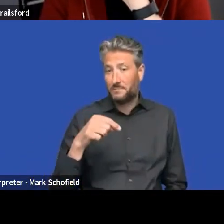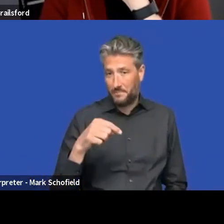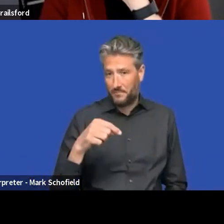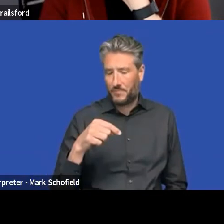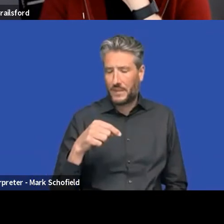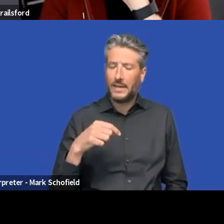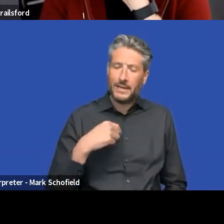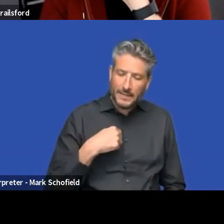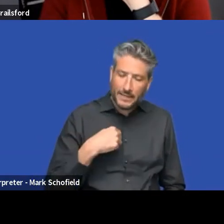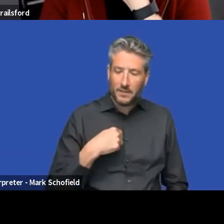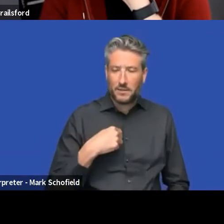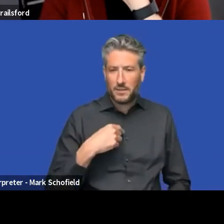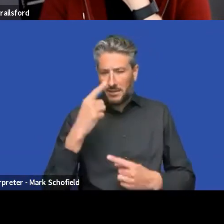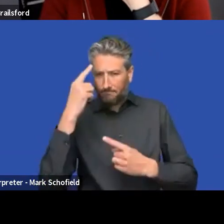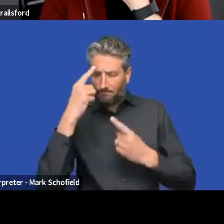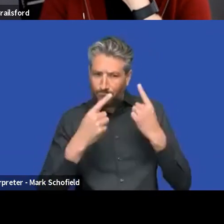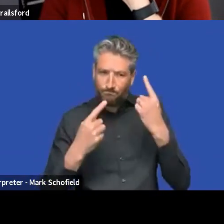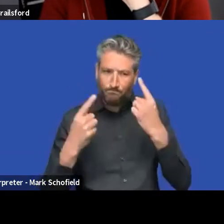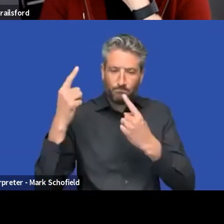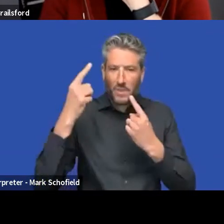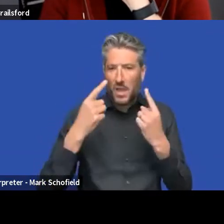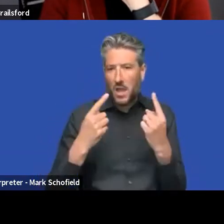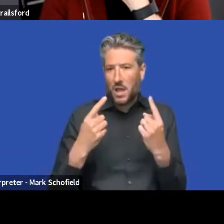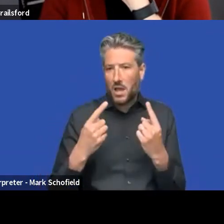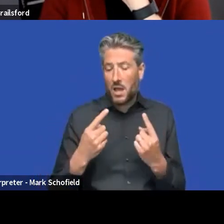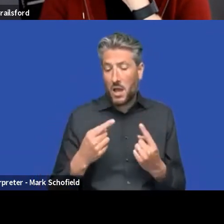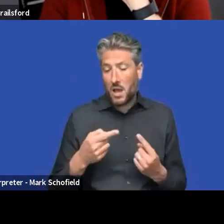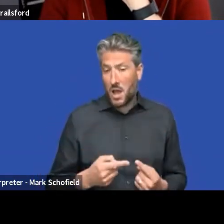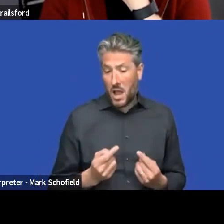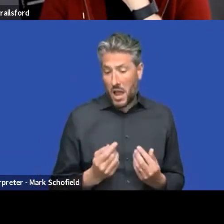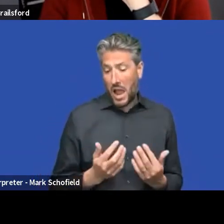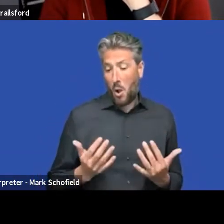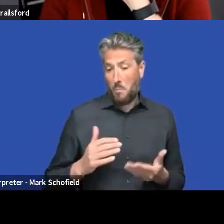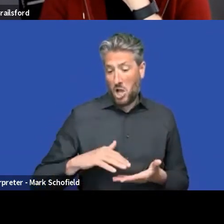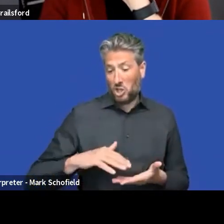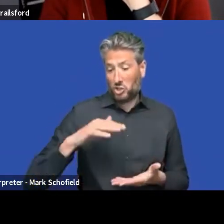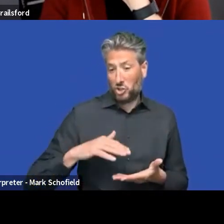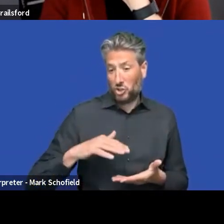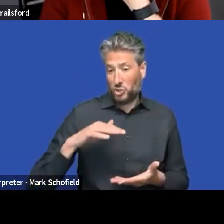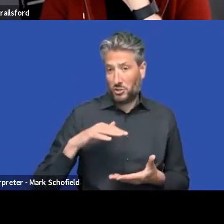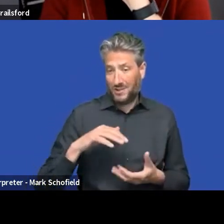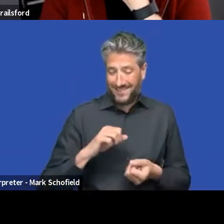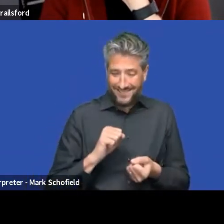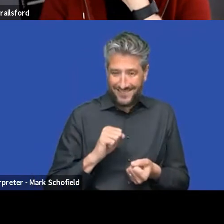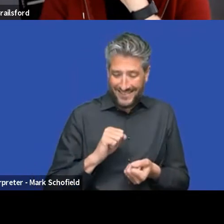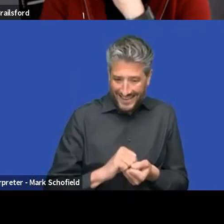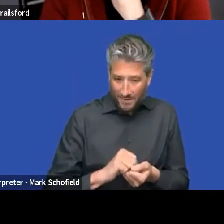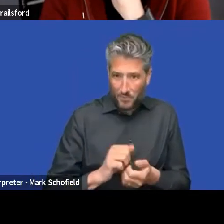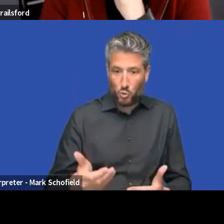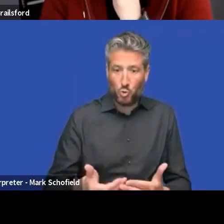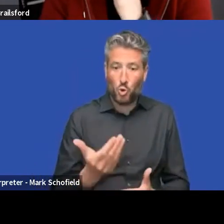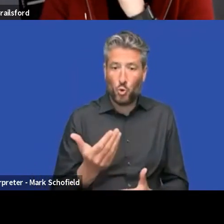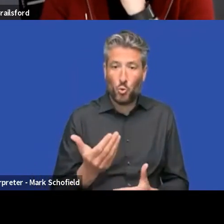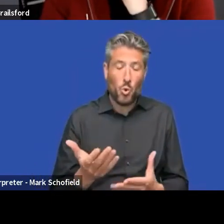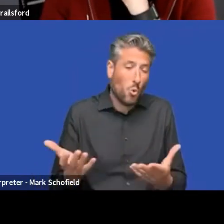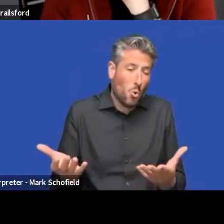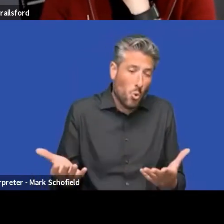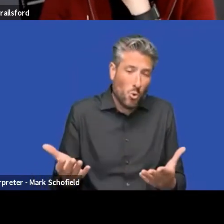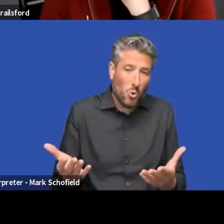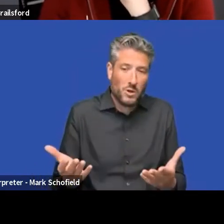out how much should be available in the new version. And then we have all the unofficial API, which you can